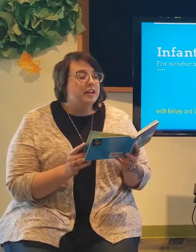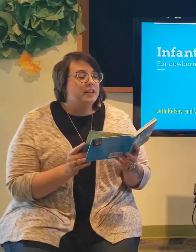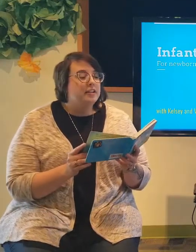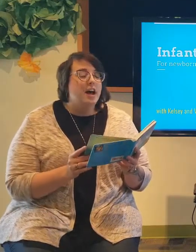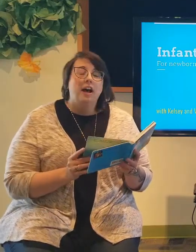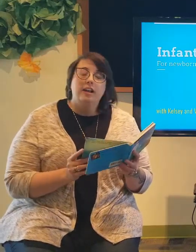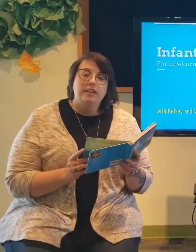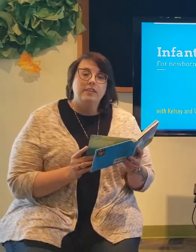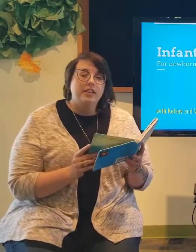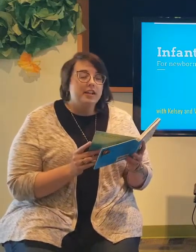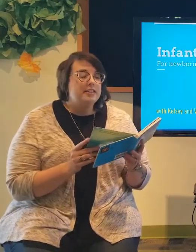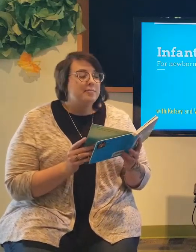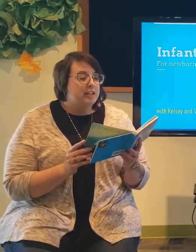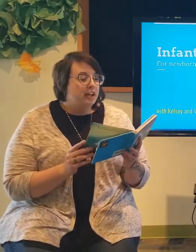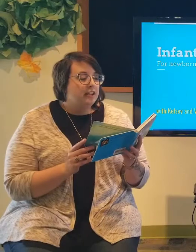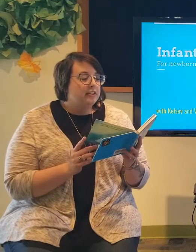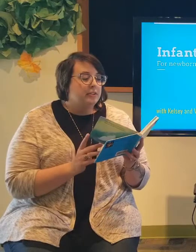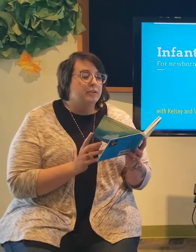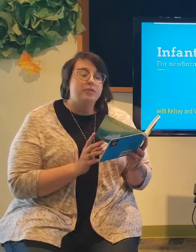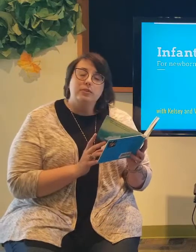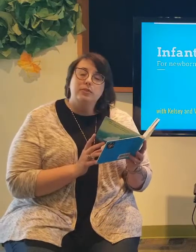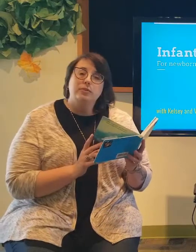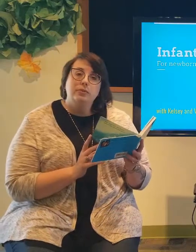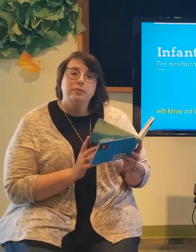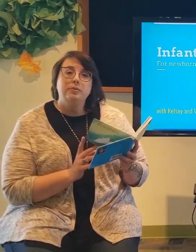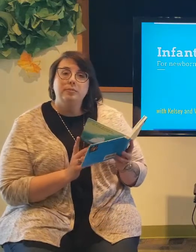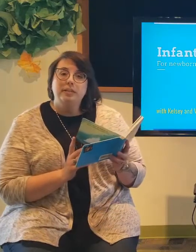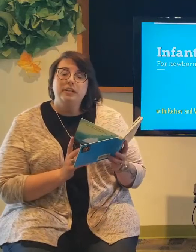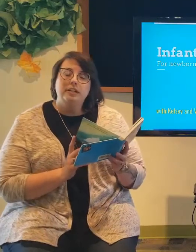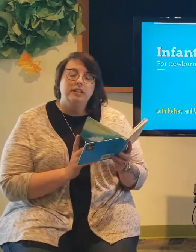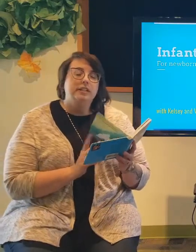sun, another day's begun. You'll soon be waking.